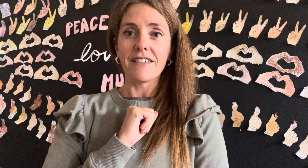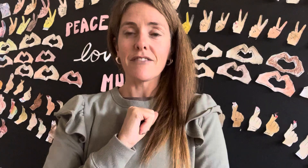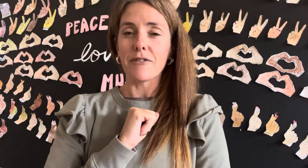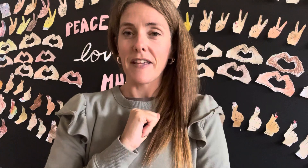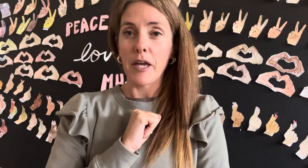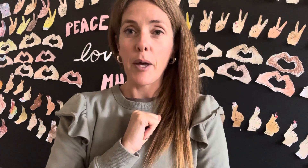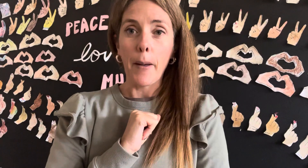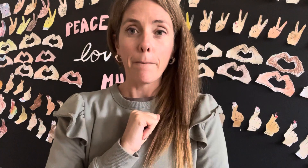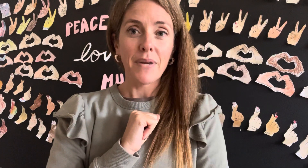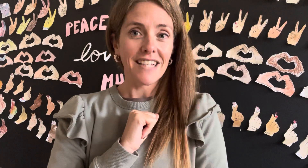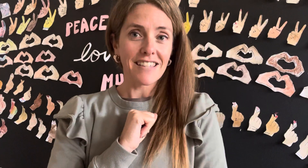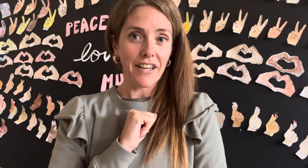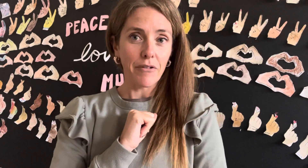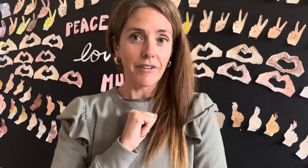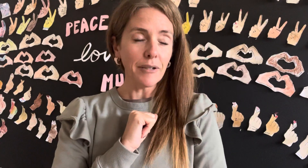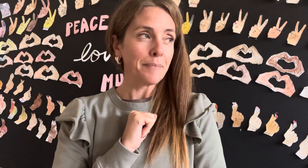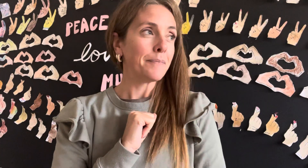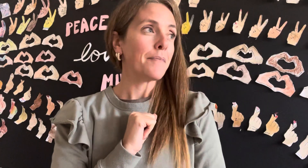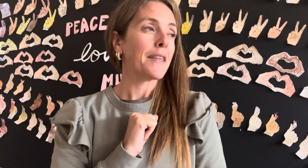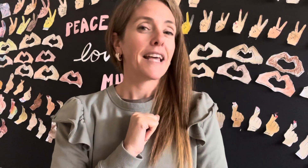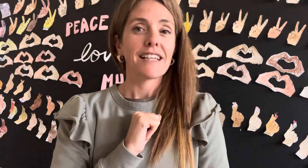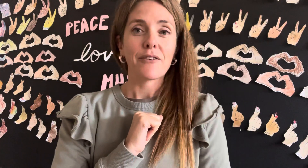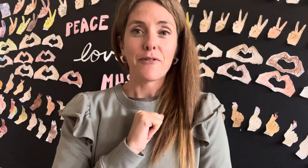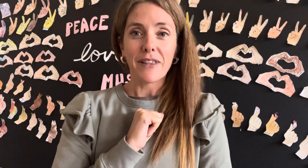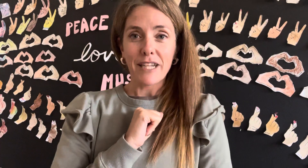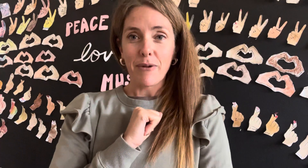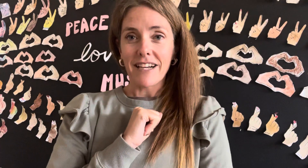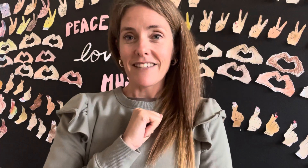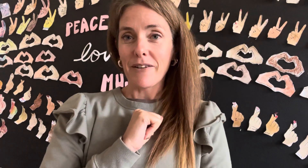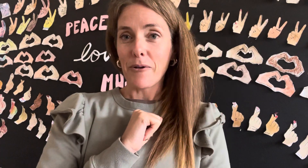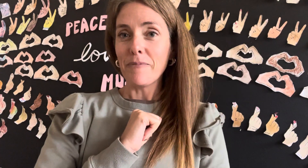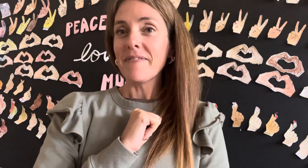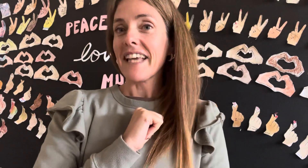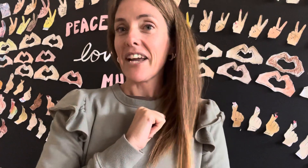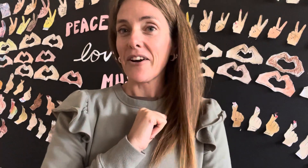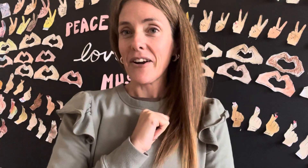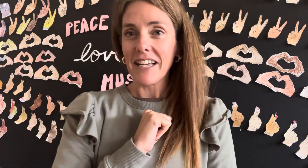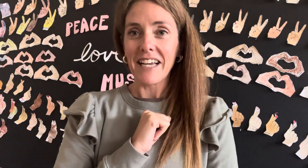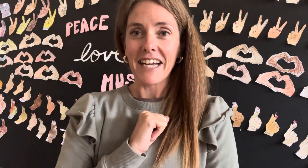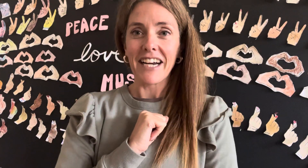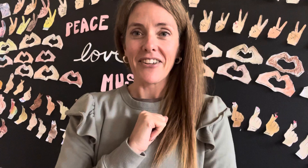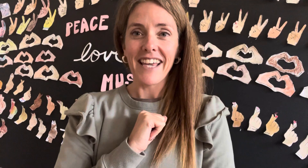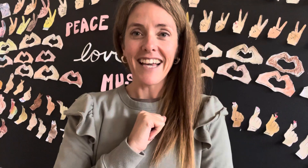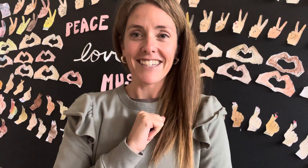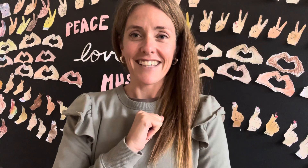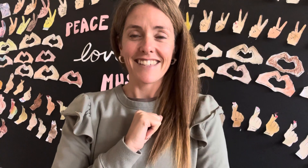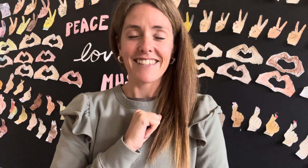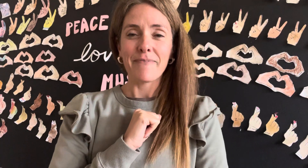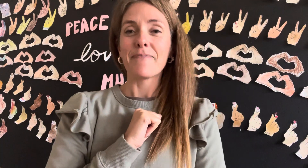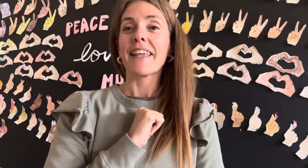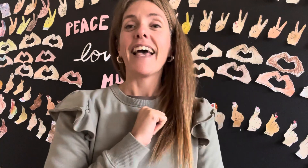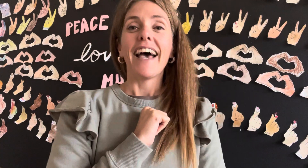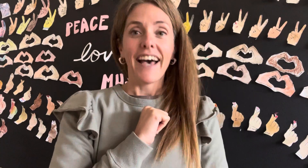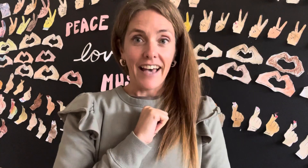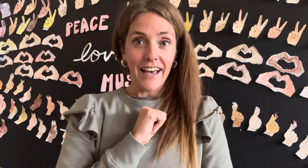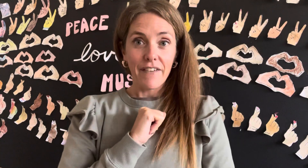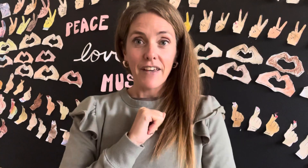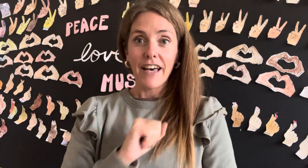are singing Peace Like a River. So if you'd like to practice at home, here are the actions. I've got